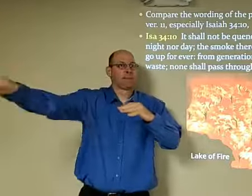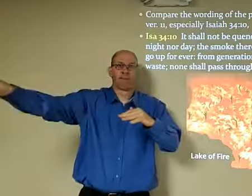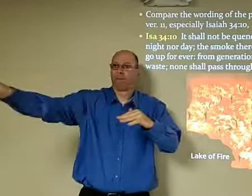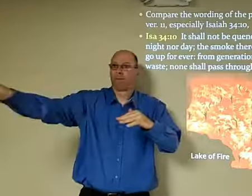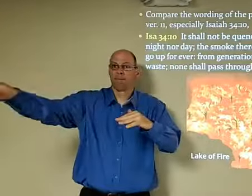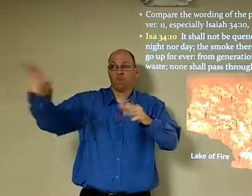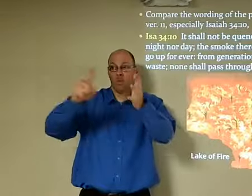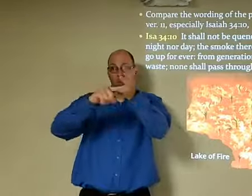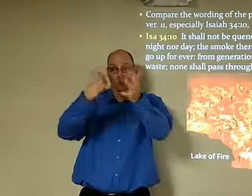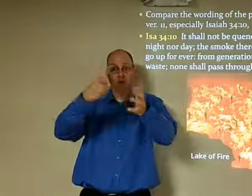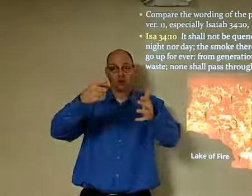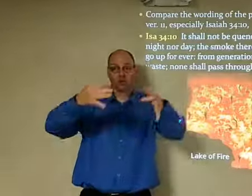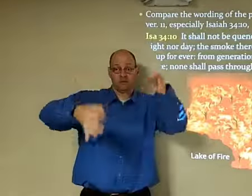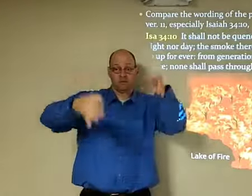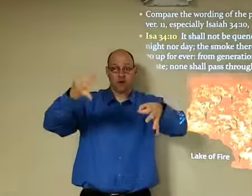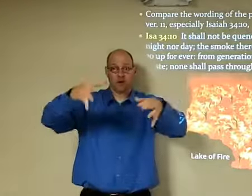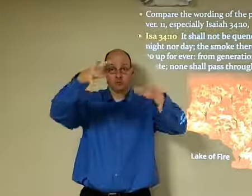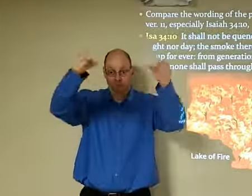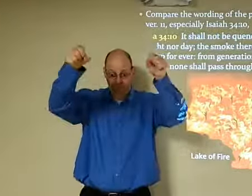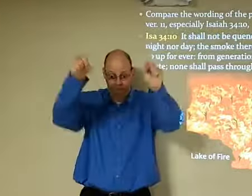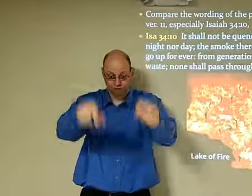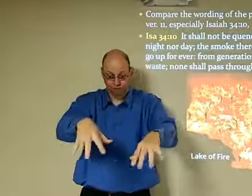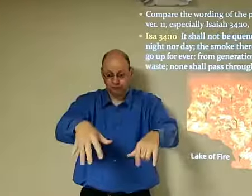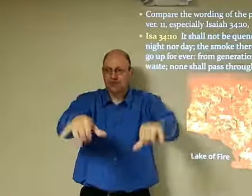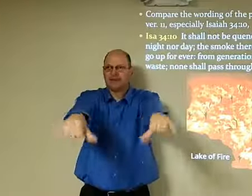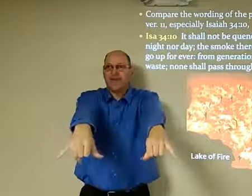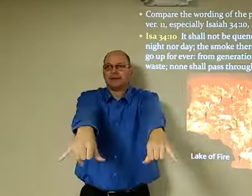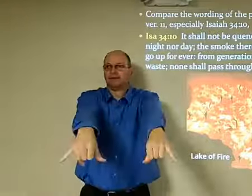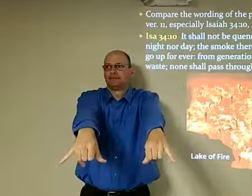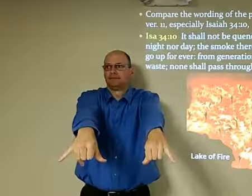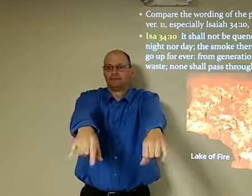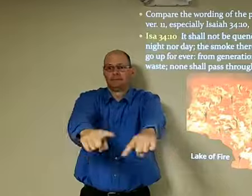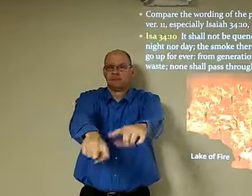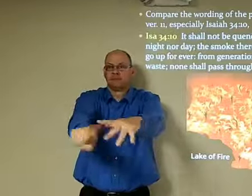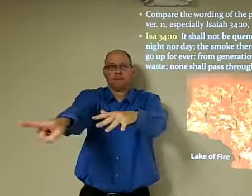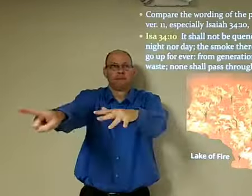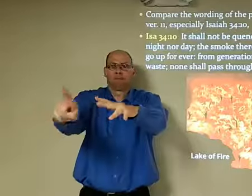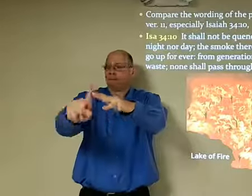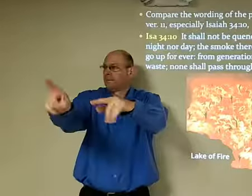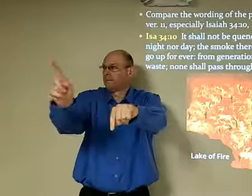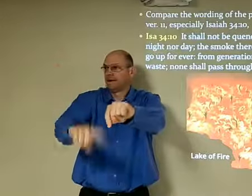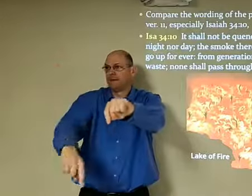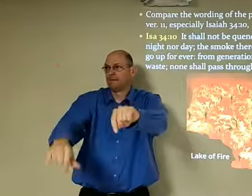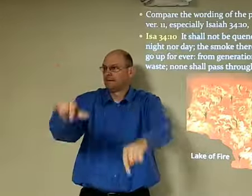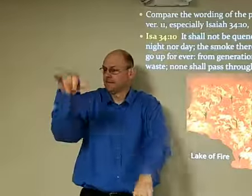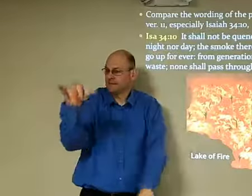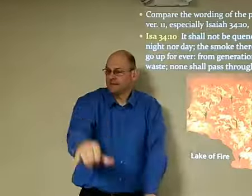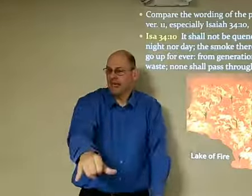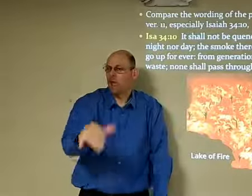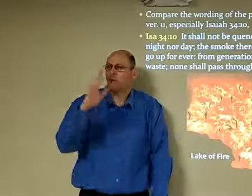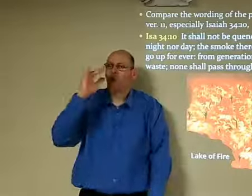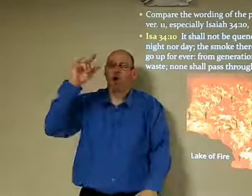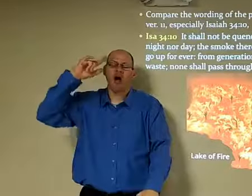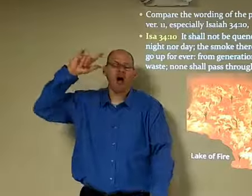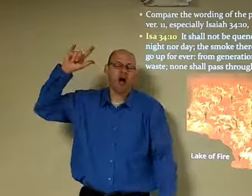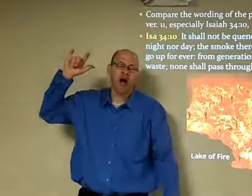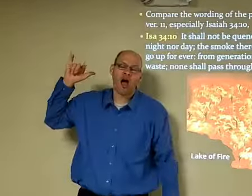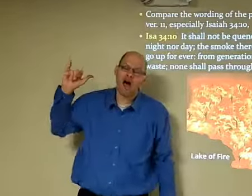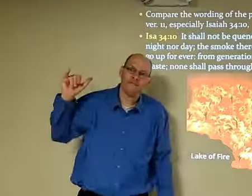You're not going to escape. You're there. You're in it. It's not going to be a temporary time where you're able to